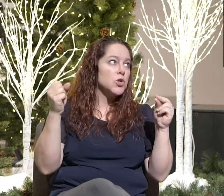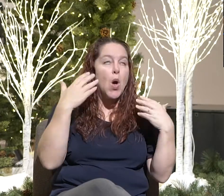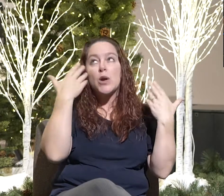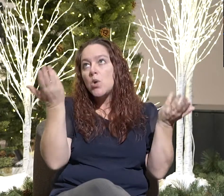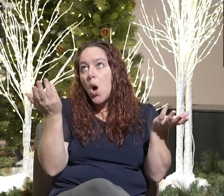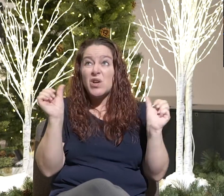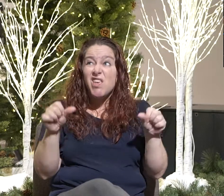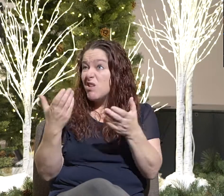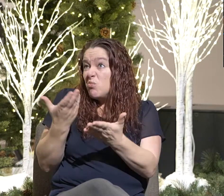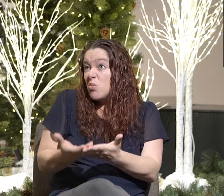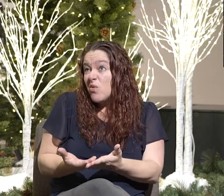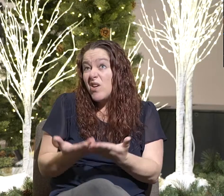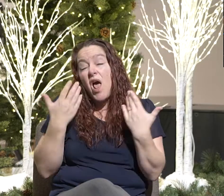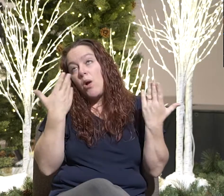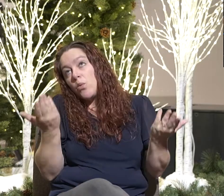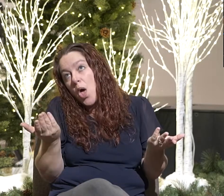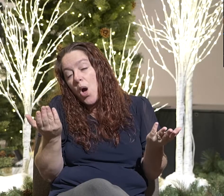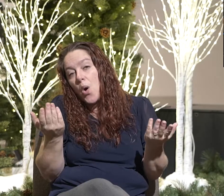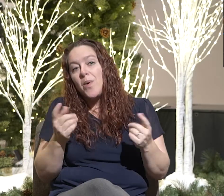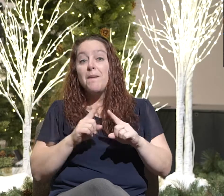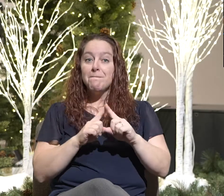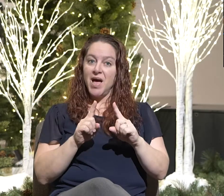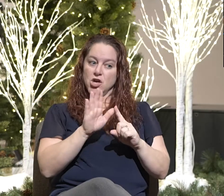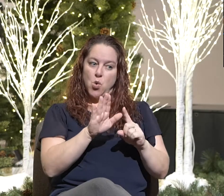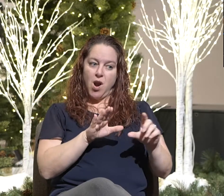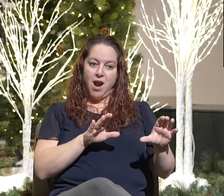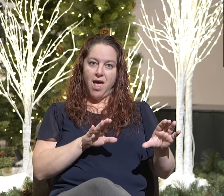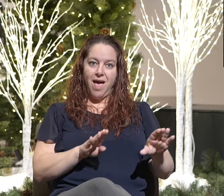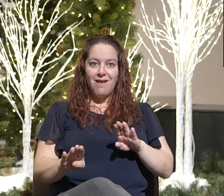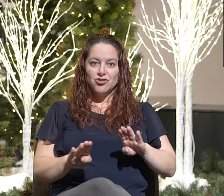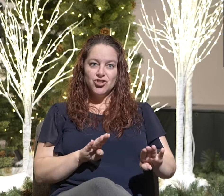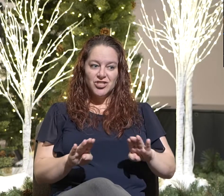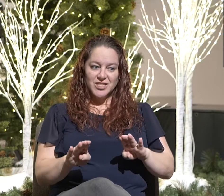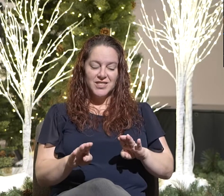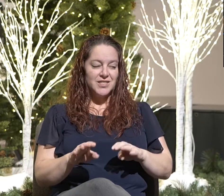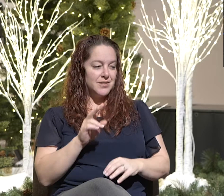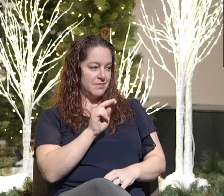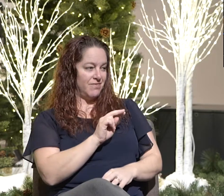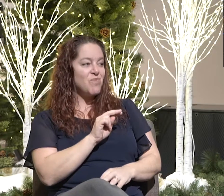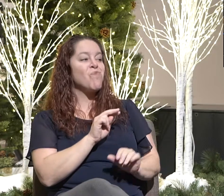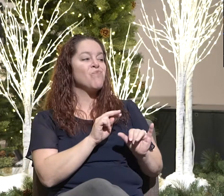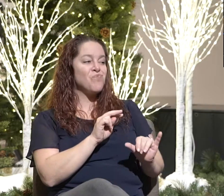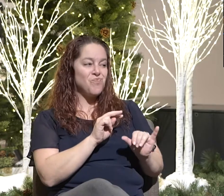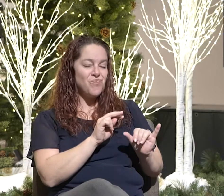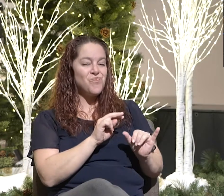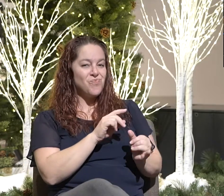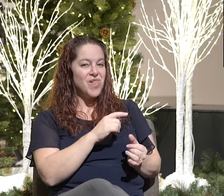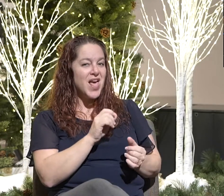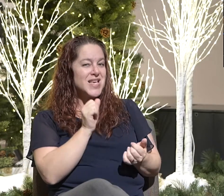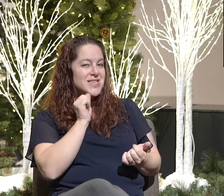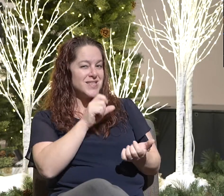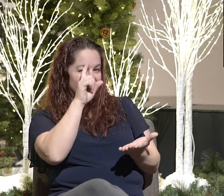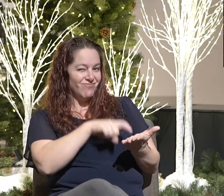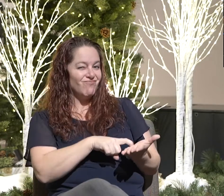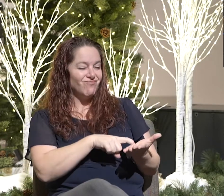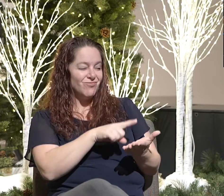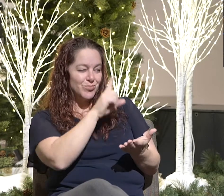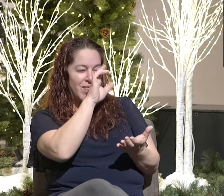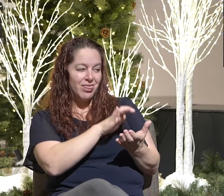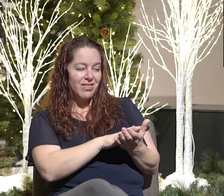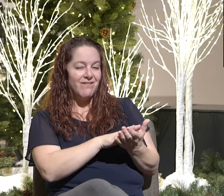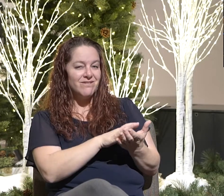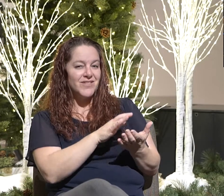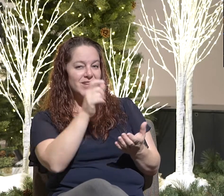to prove it or that. But your actions tell me if you believe in God or not. Your actions say,